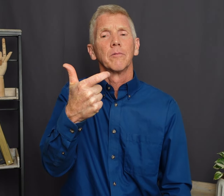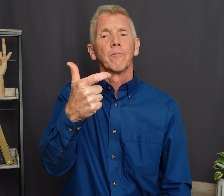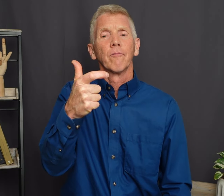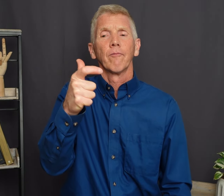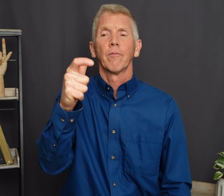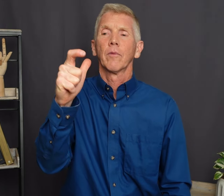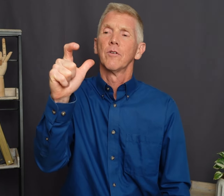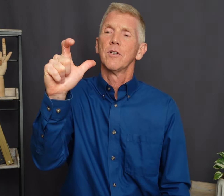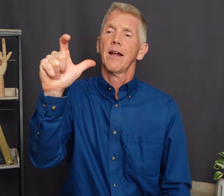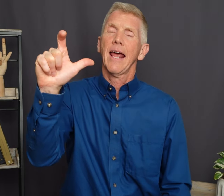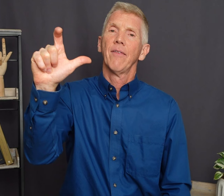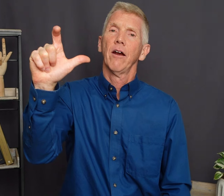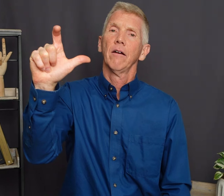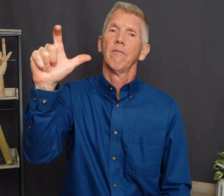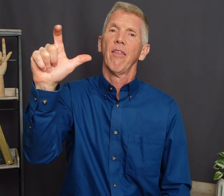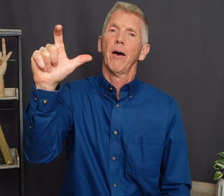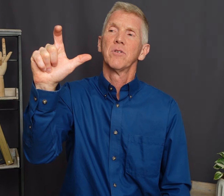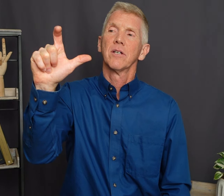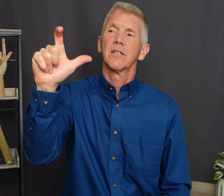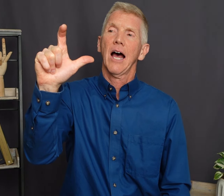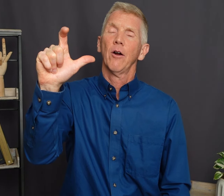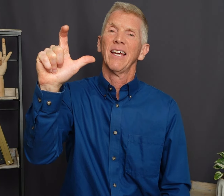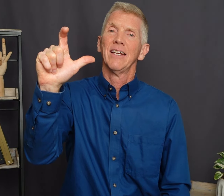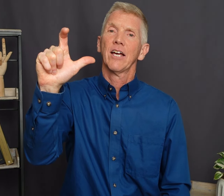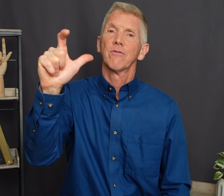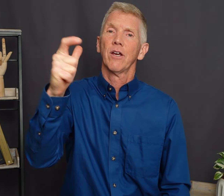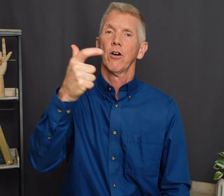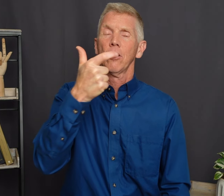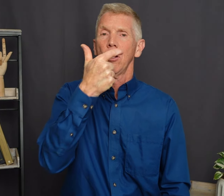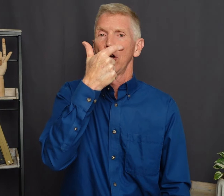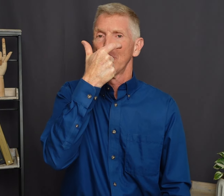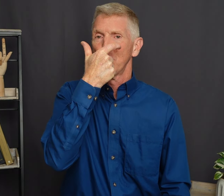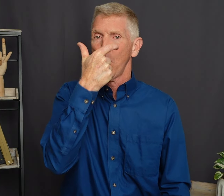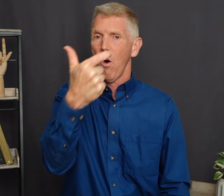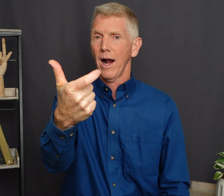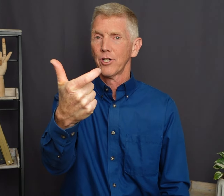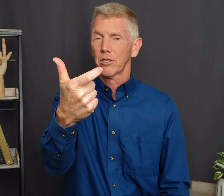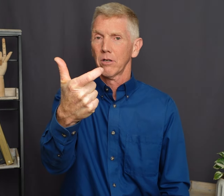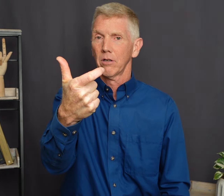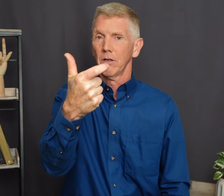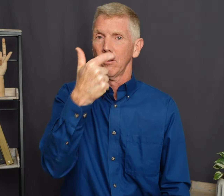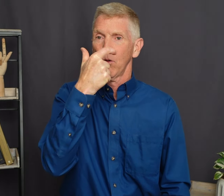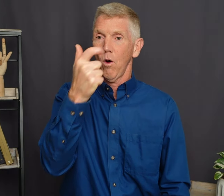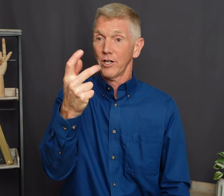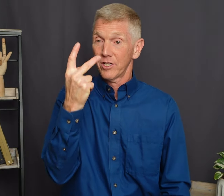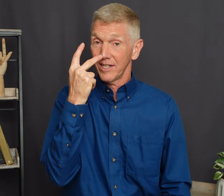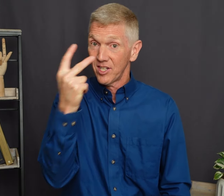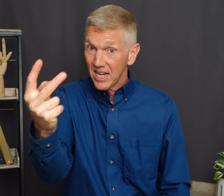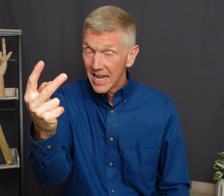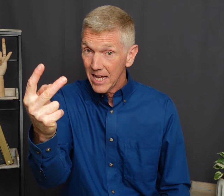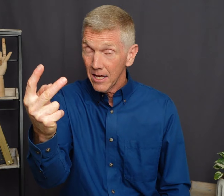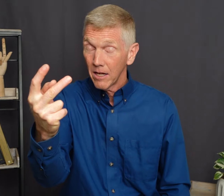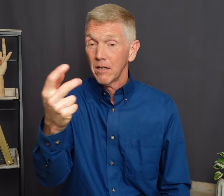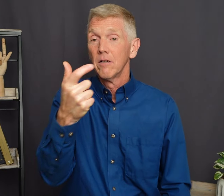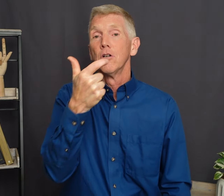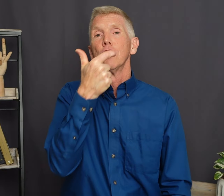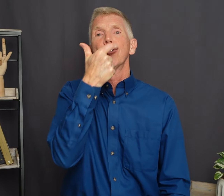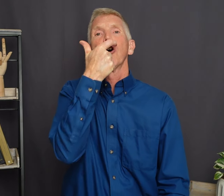See that hand there? That thumb sticks out Index finger To watch Watch To see To